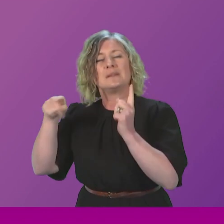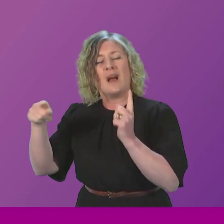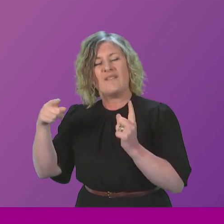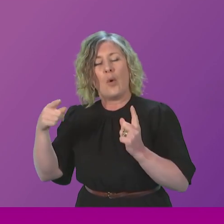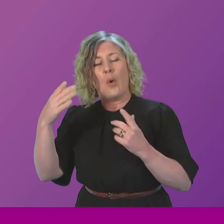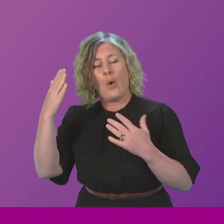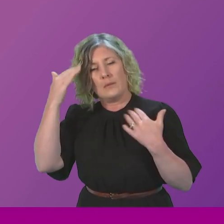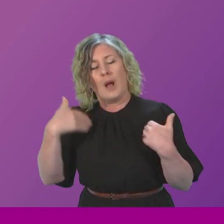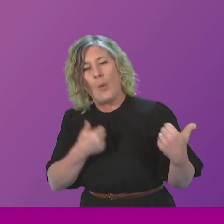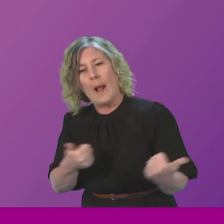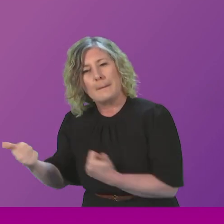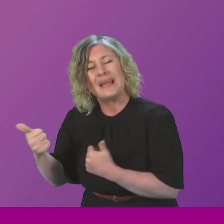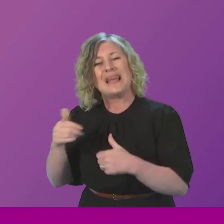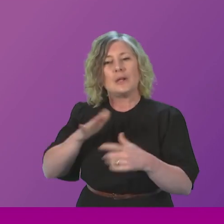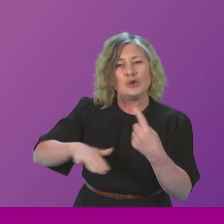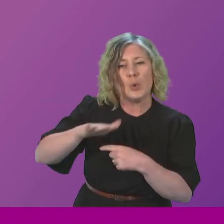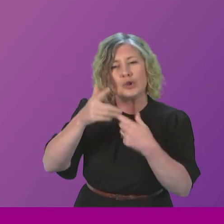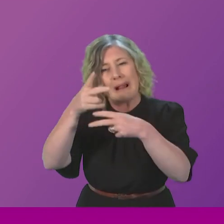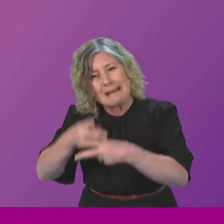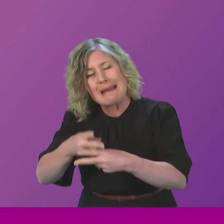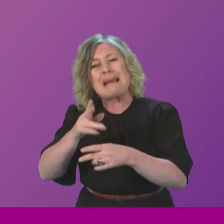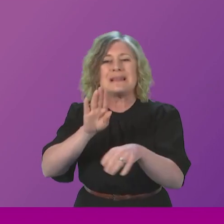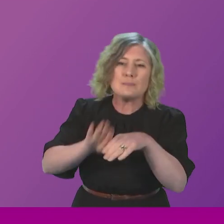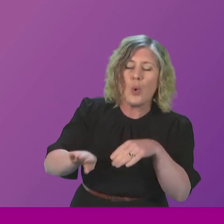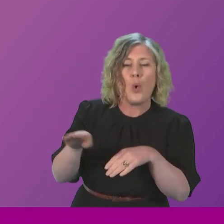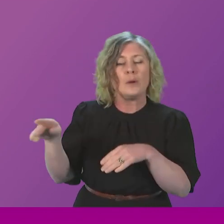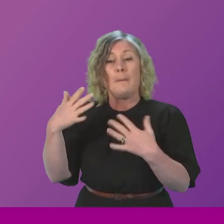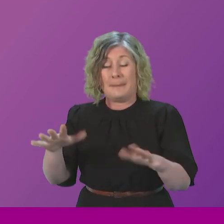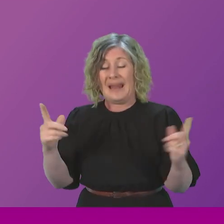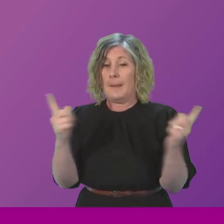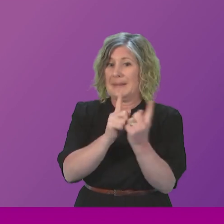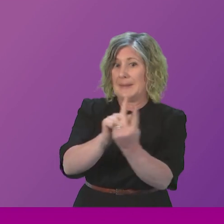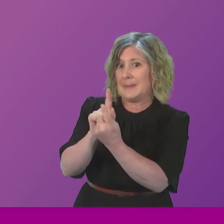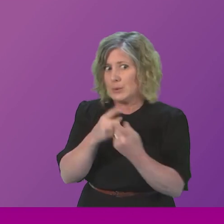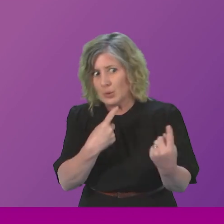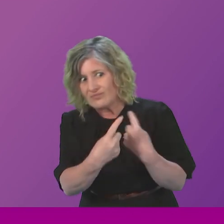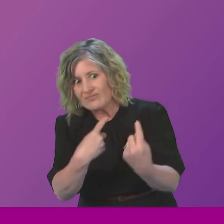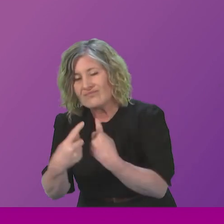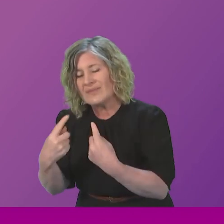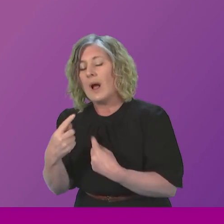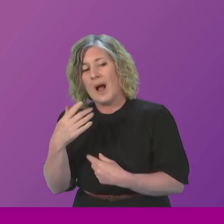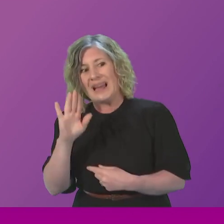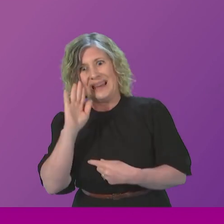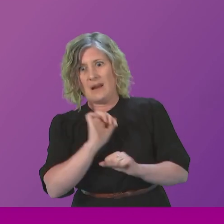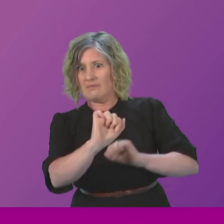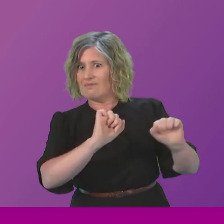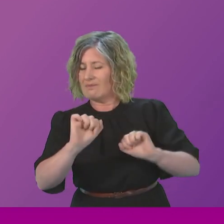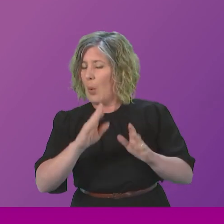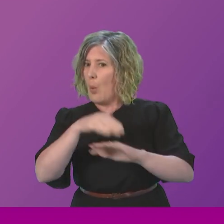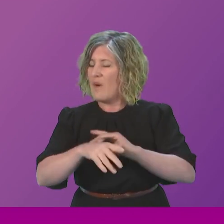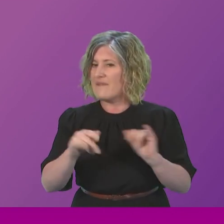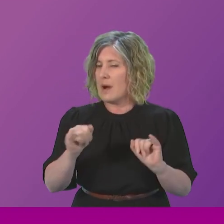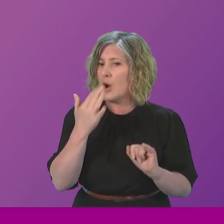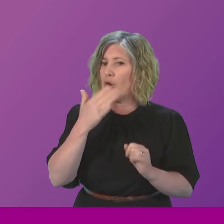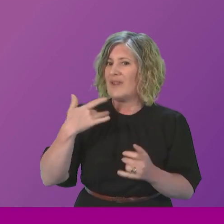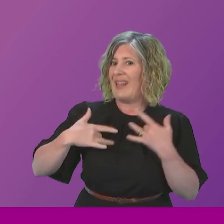met with money advice in mental health organisations just yesterday to hear, first-hand, the impact the cost of living crisis